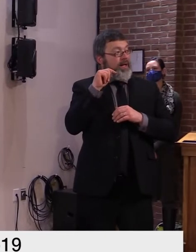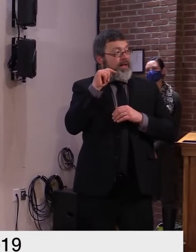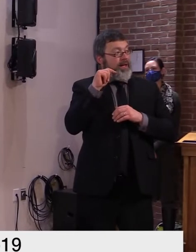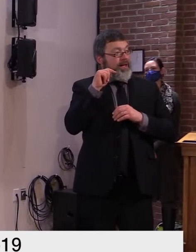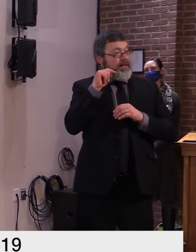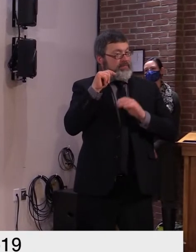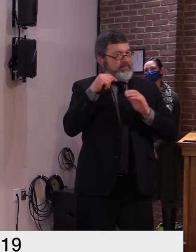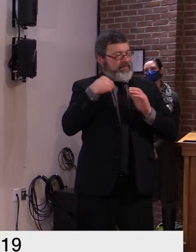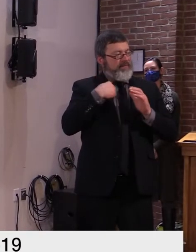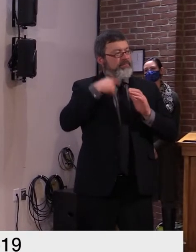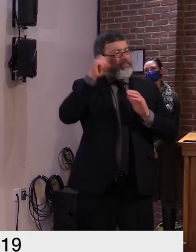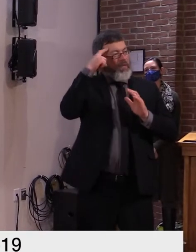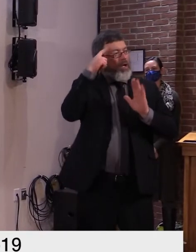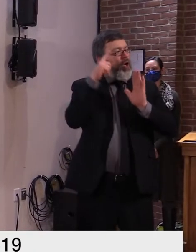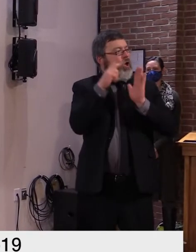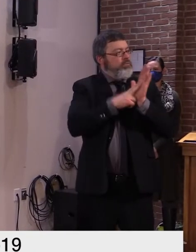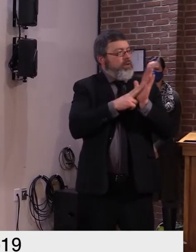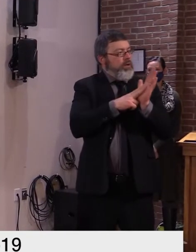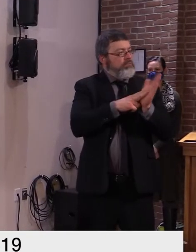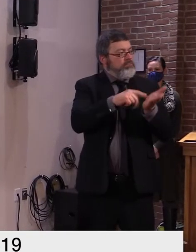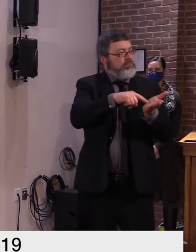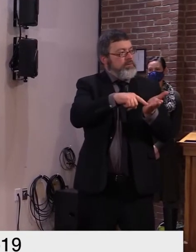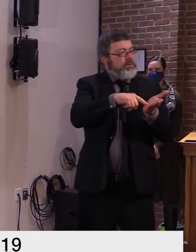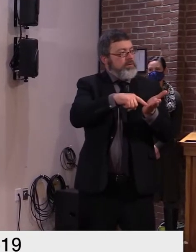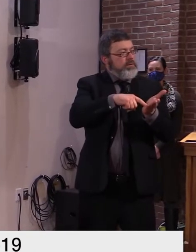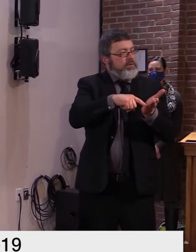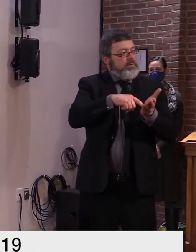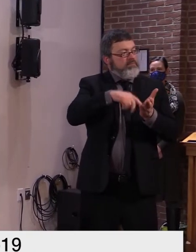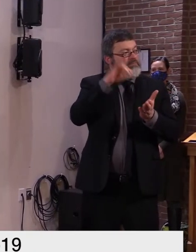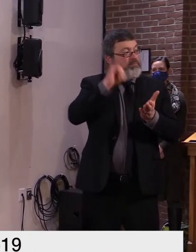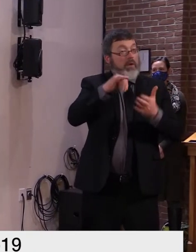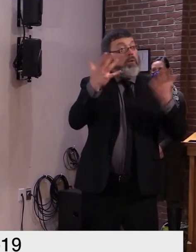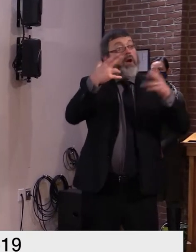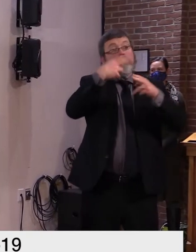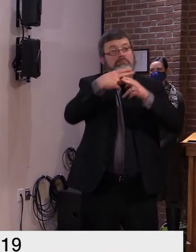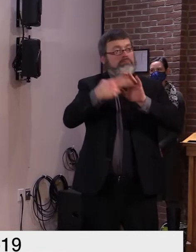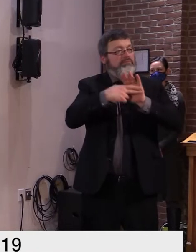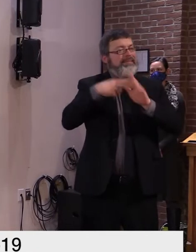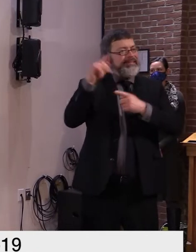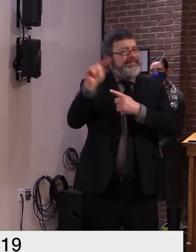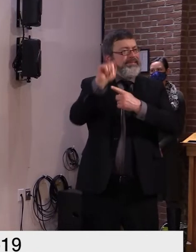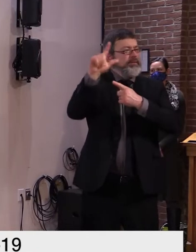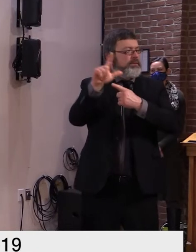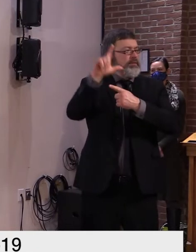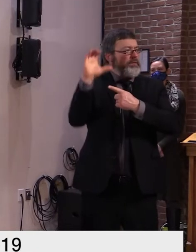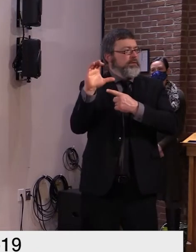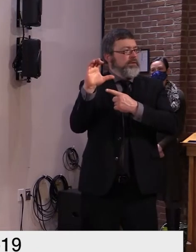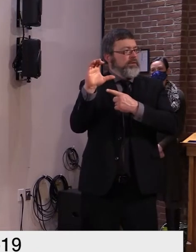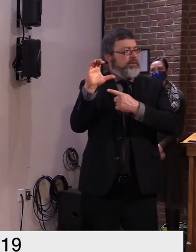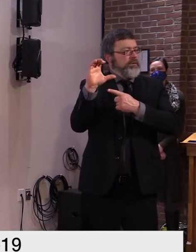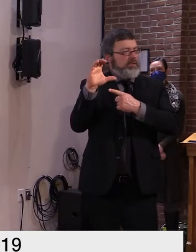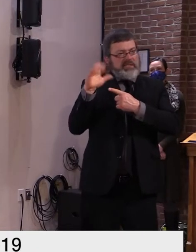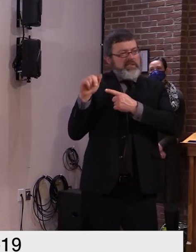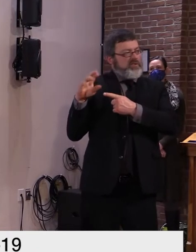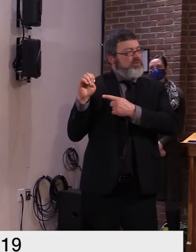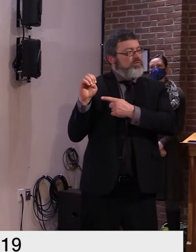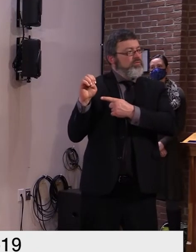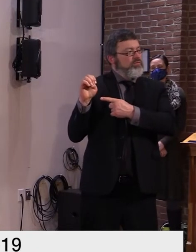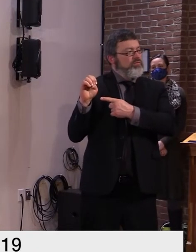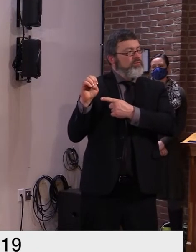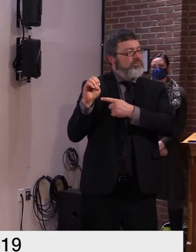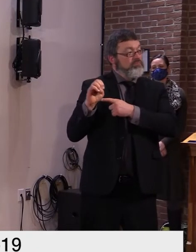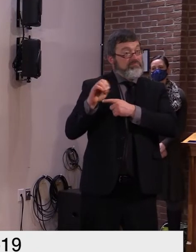out of williston for emergency long-term care facility staffing needs this is a professional staffing pool and